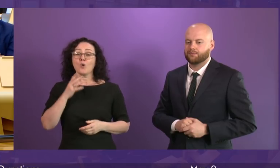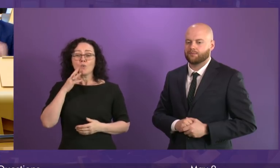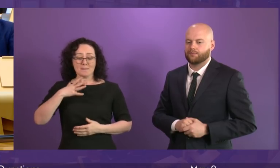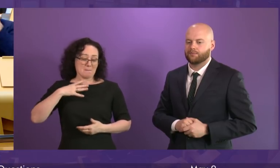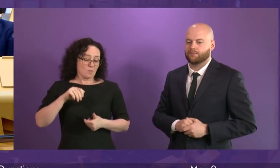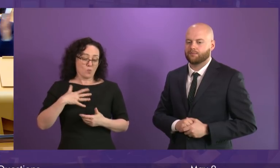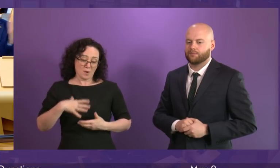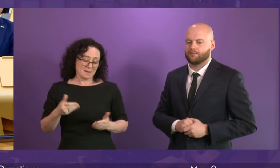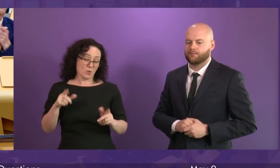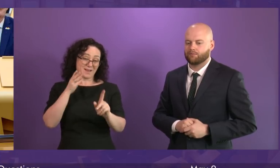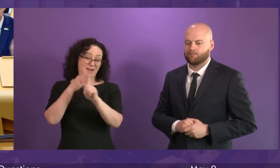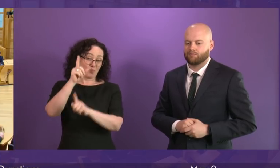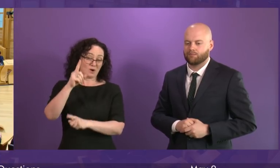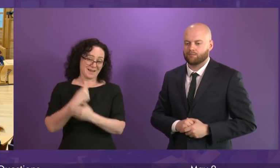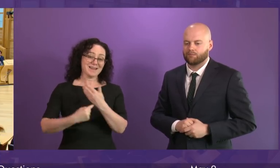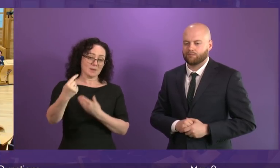the better for everyone.